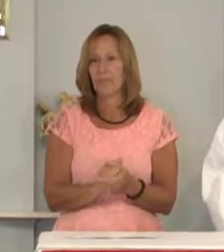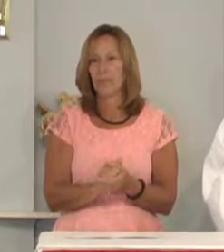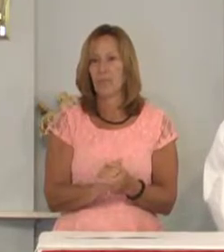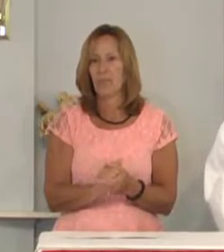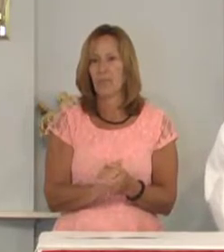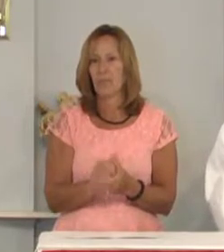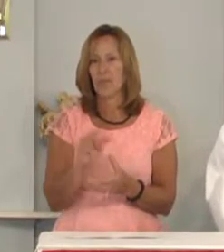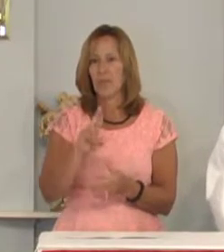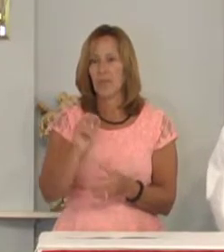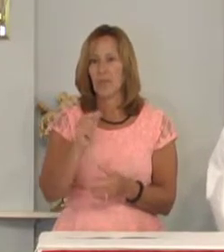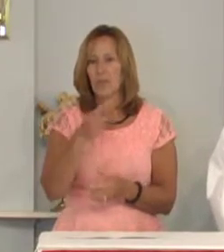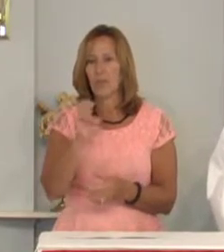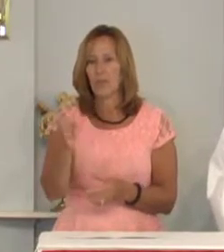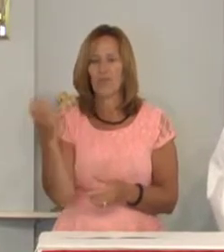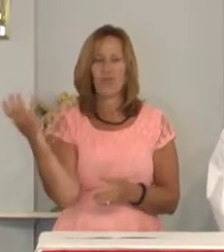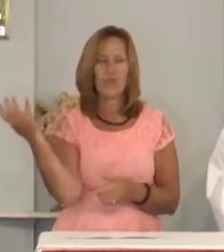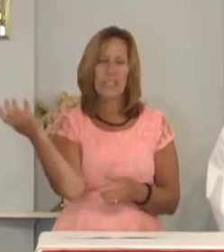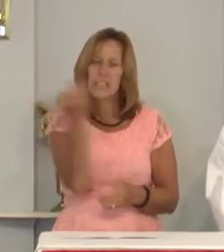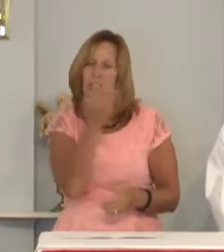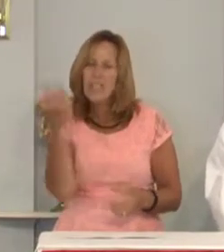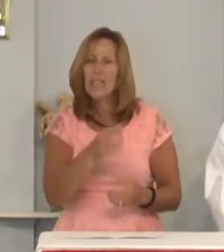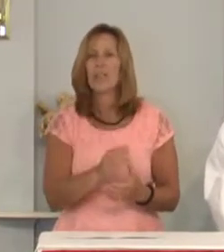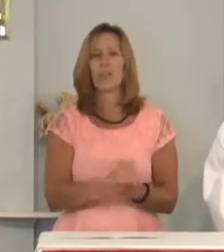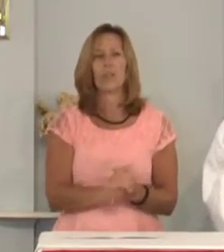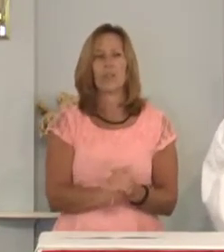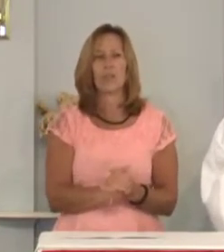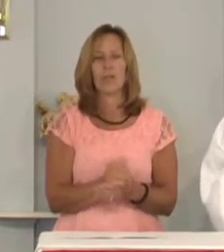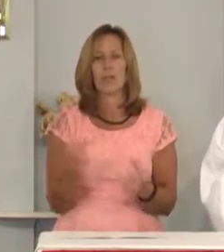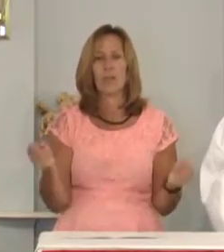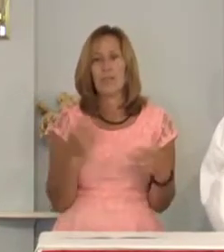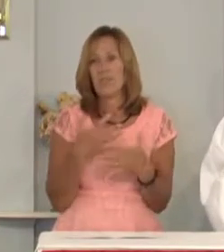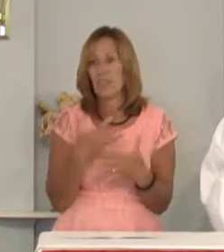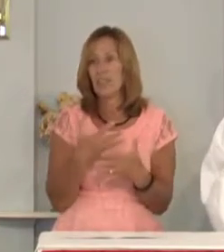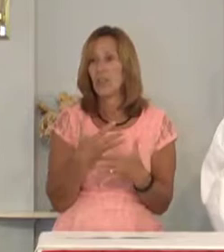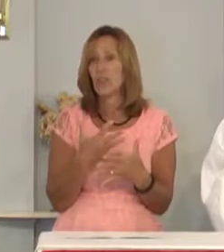Rage anger fear